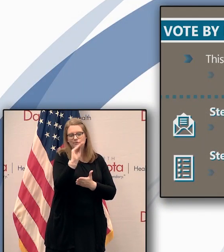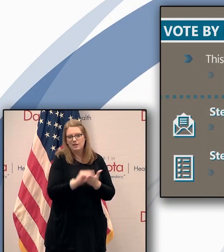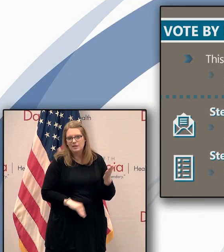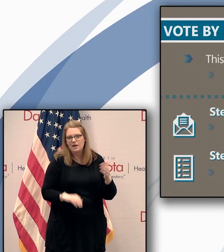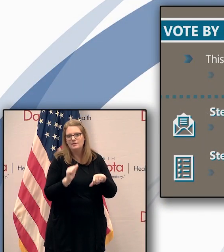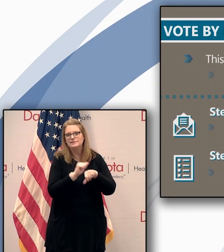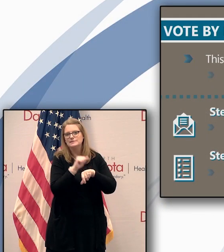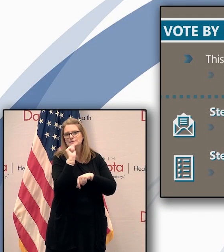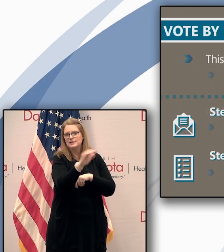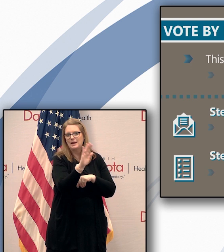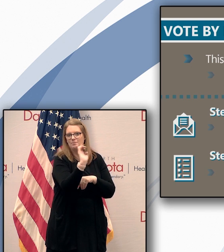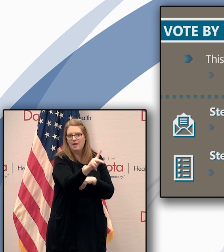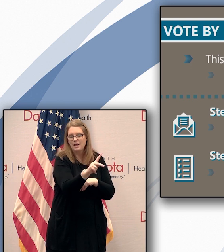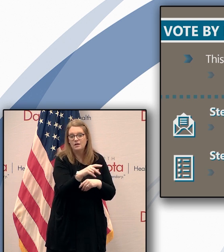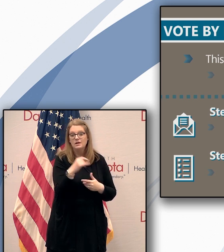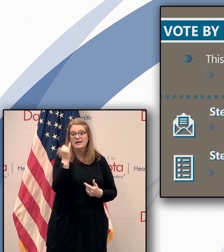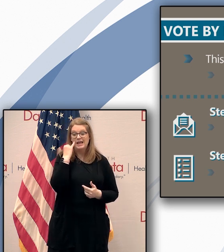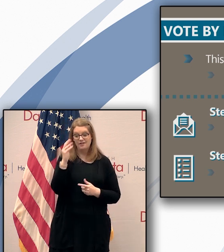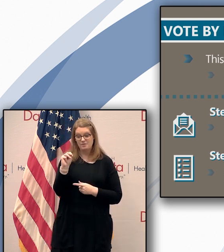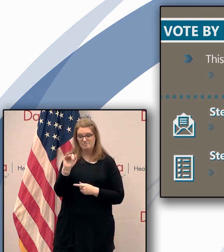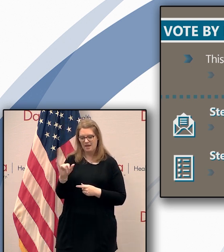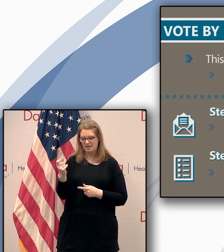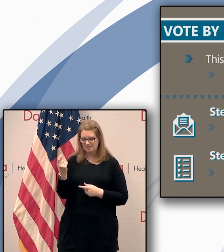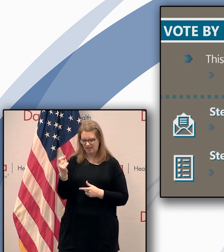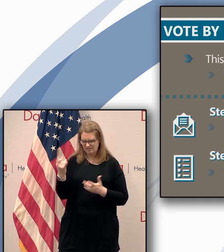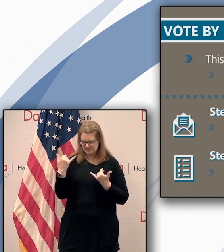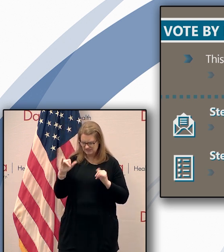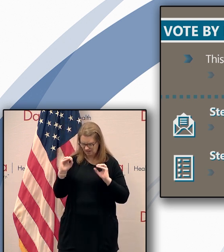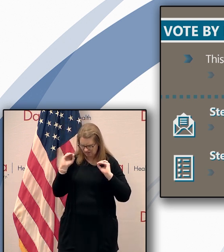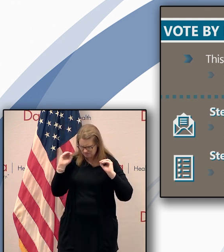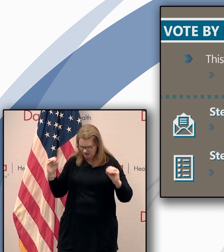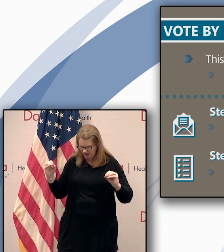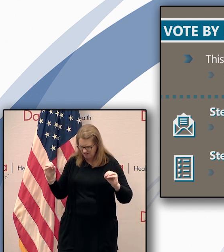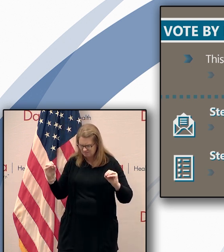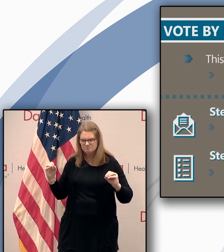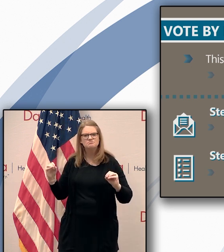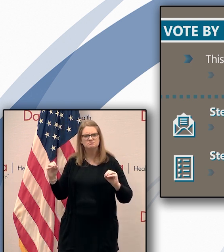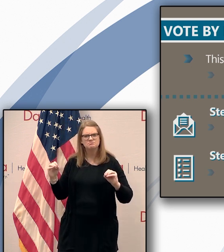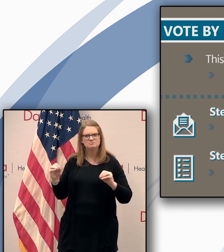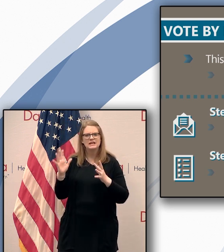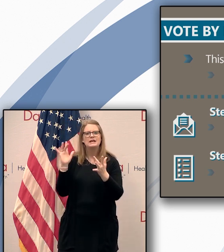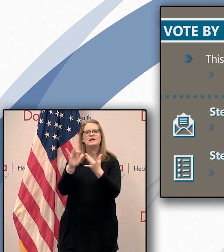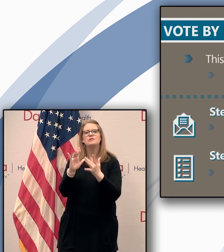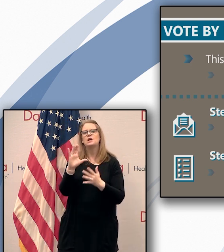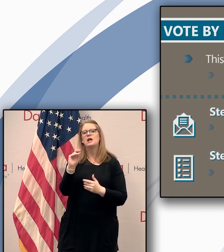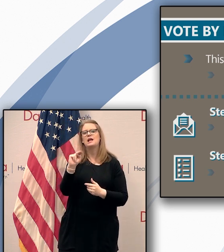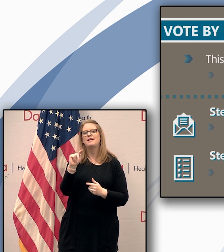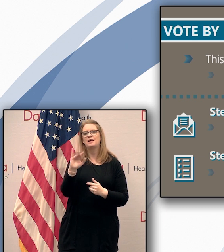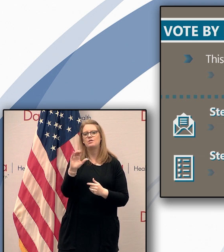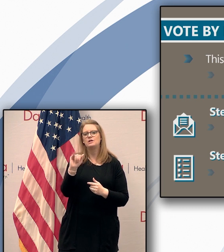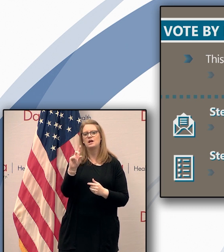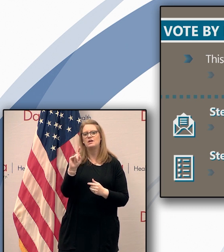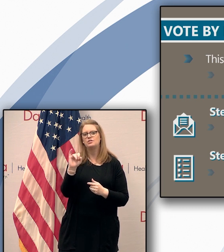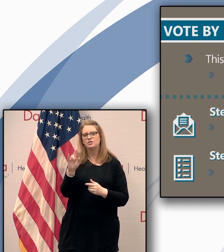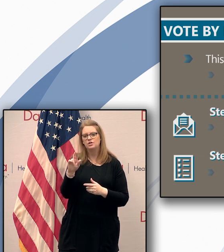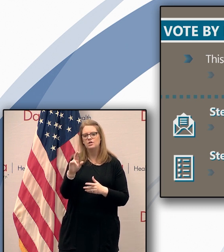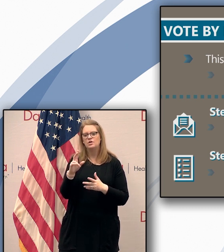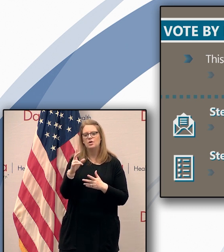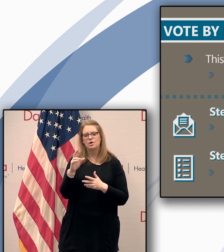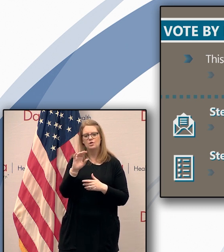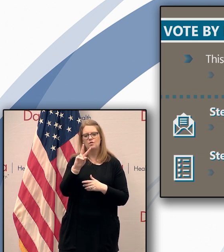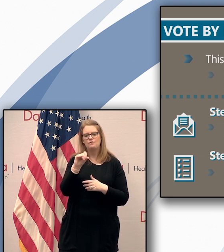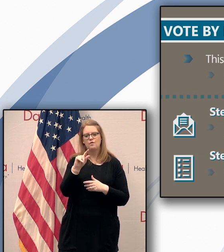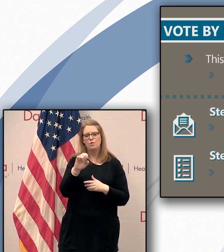So if you don't receive yours by May 11th, and we'll make further announcements, please contact your county auditor or visit vote.nd.gov